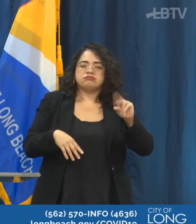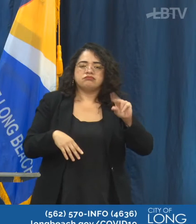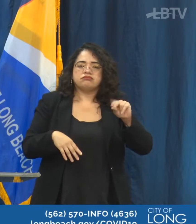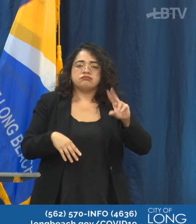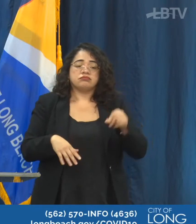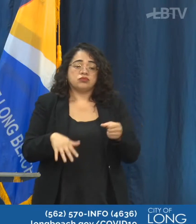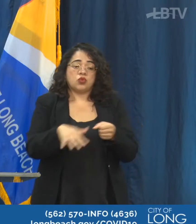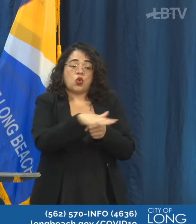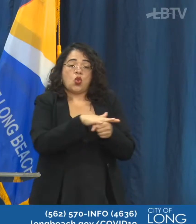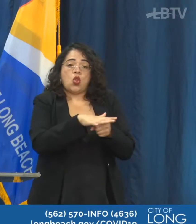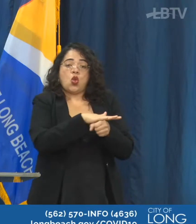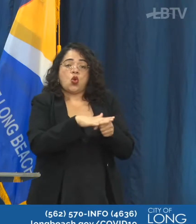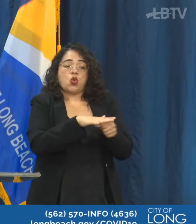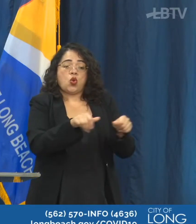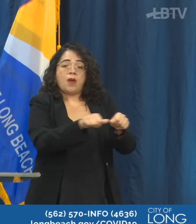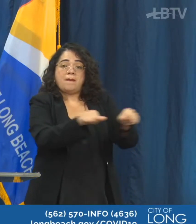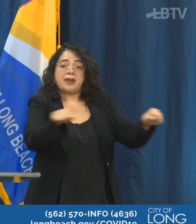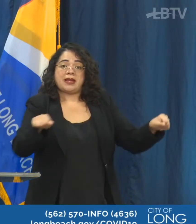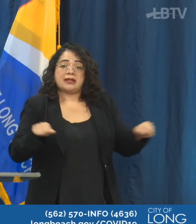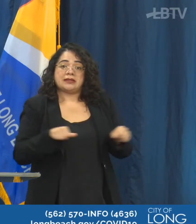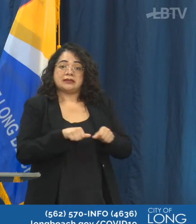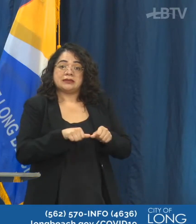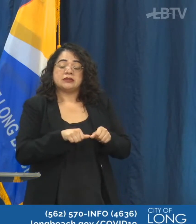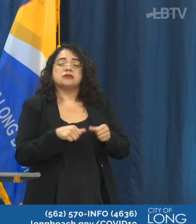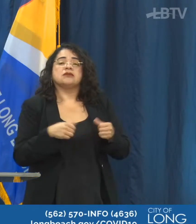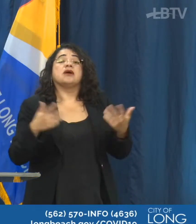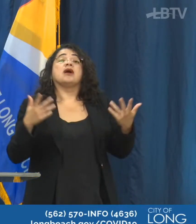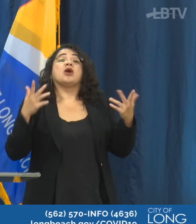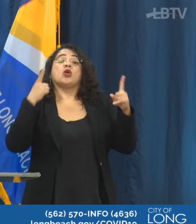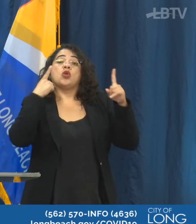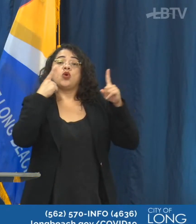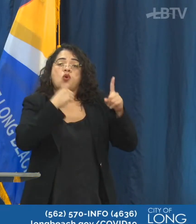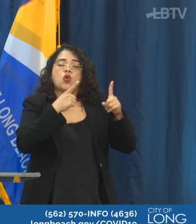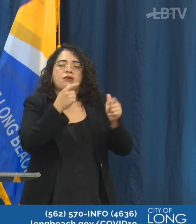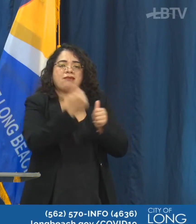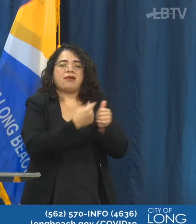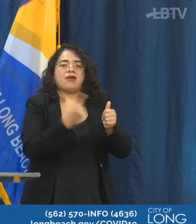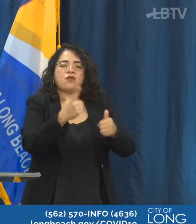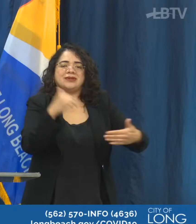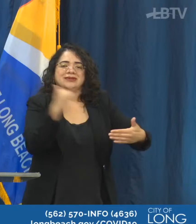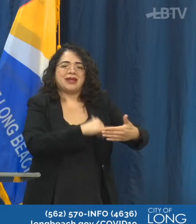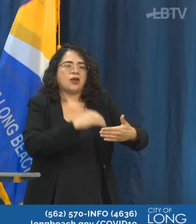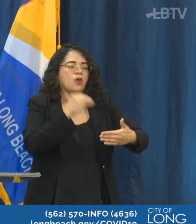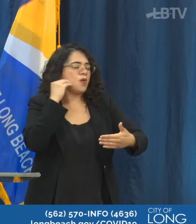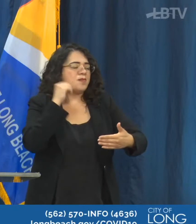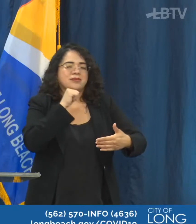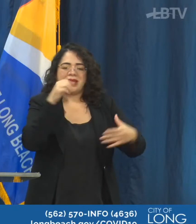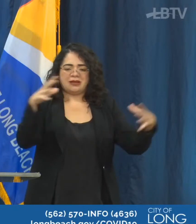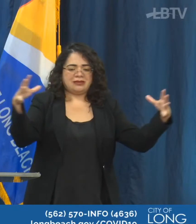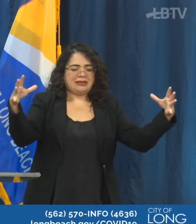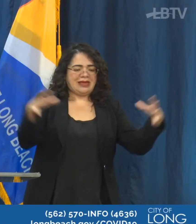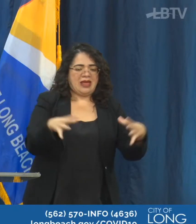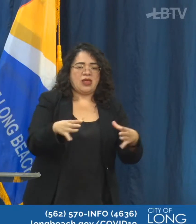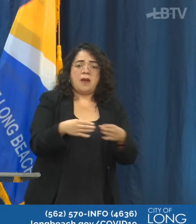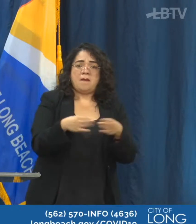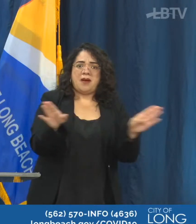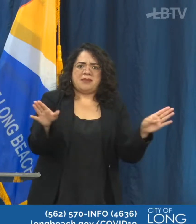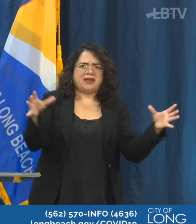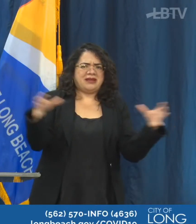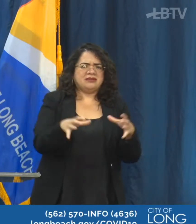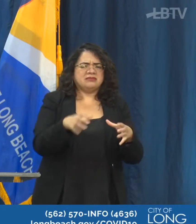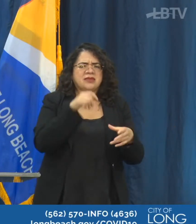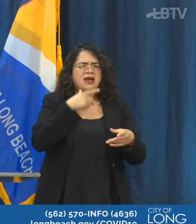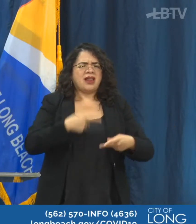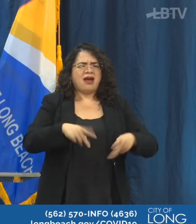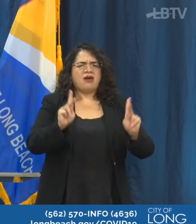again, we want people to be staying at home. We want people to not be gathering. Public gatherings are still not